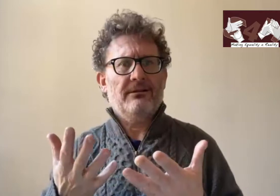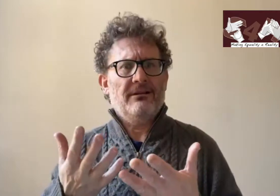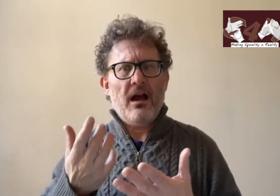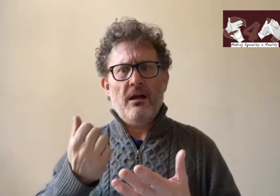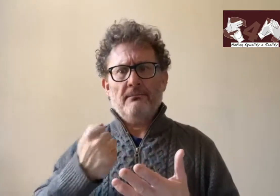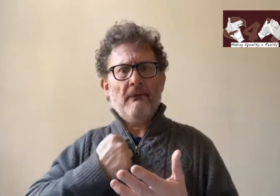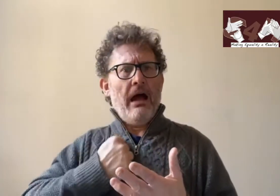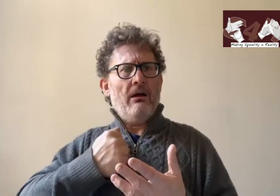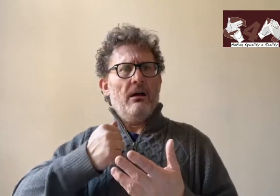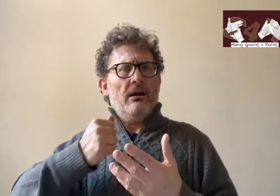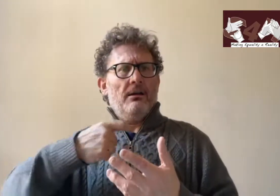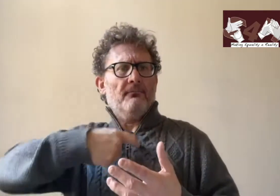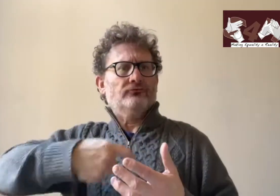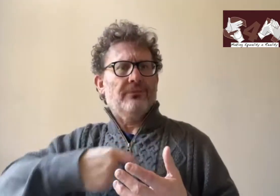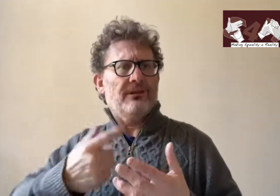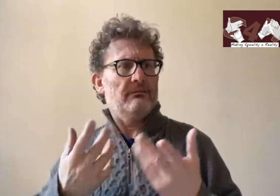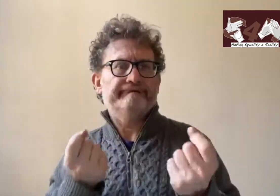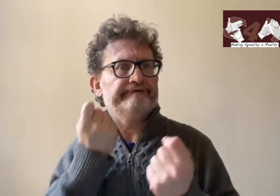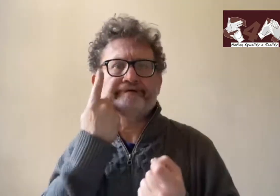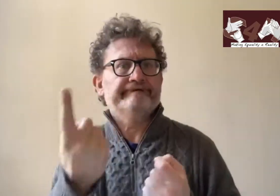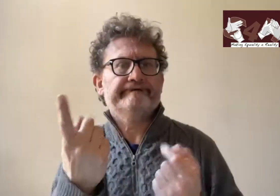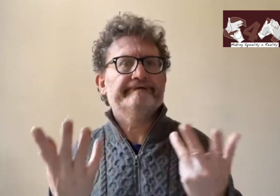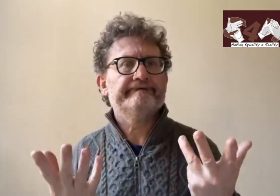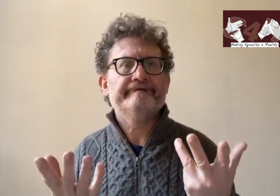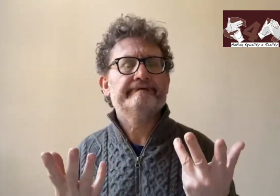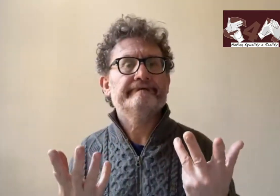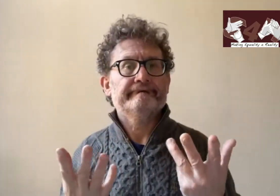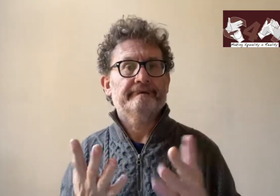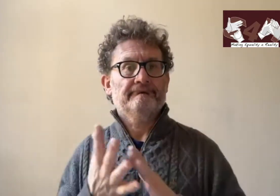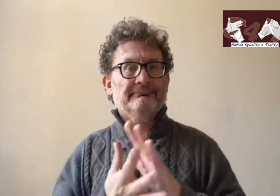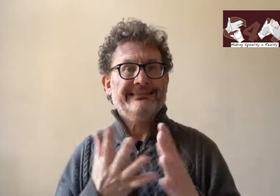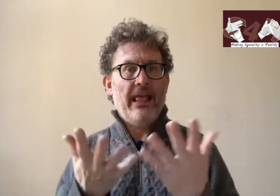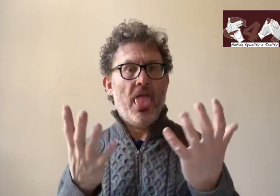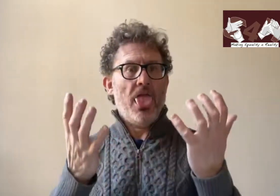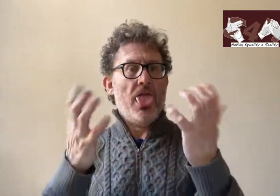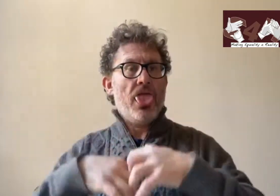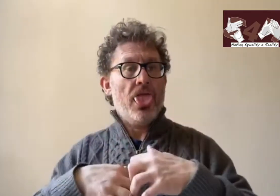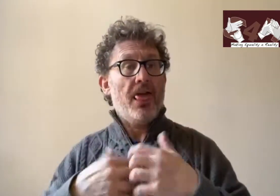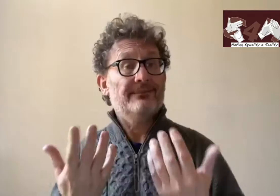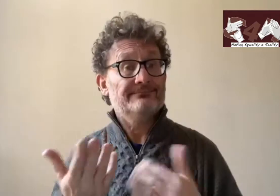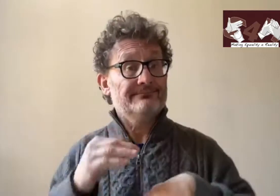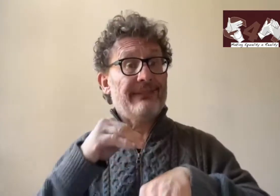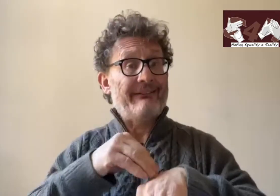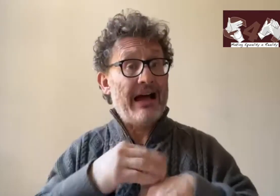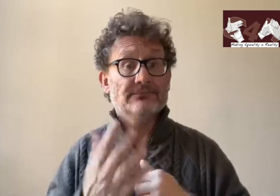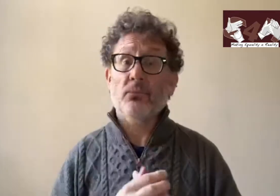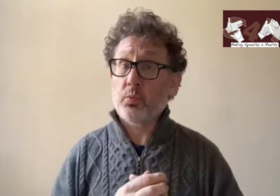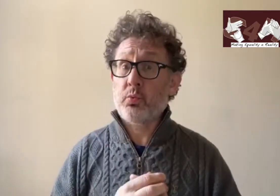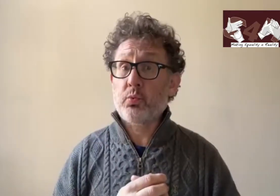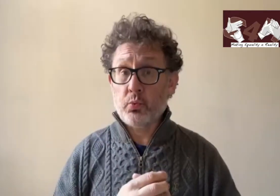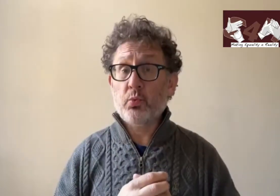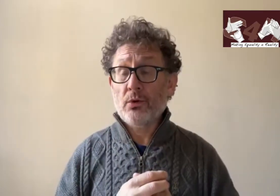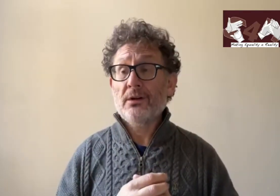who they are as deaf people. There is a lack of understanding around that and that can really affect people.